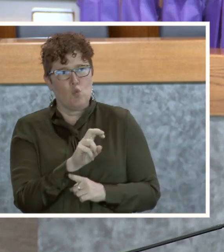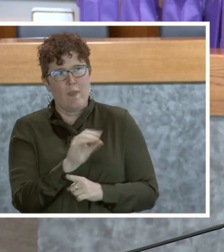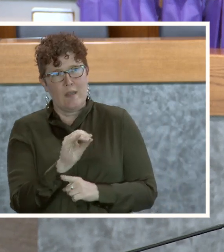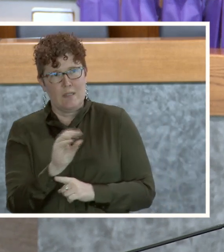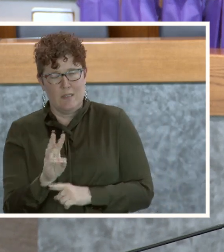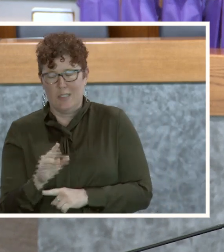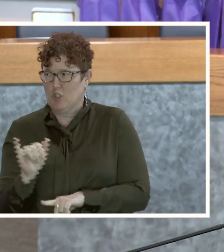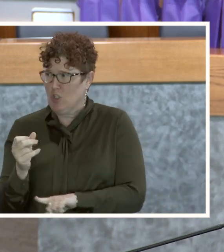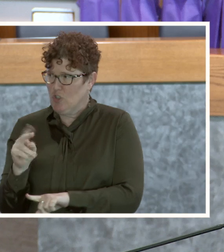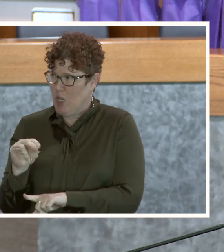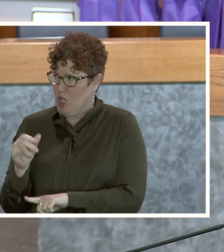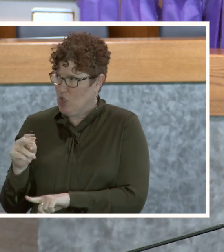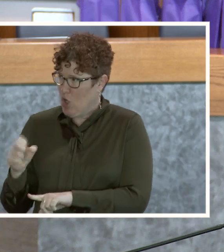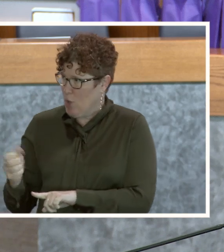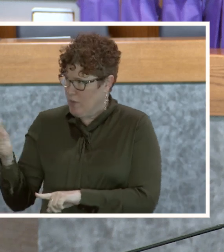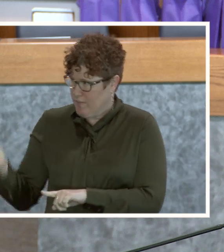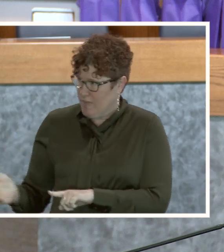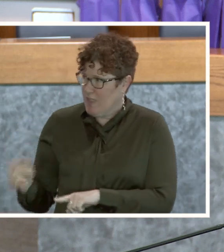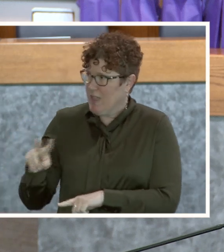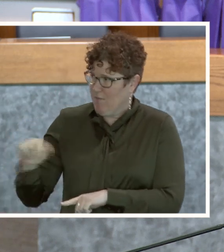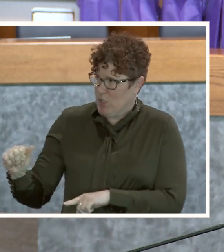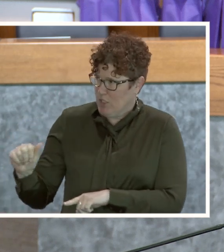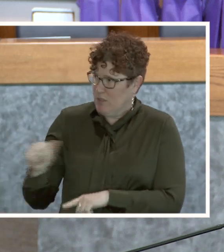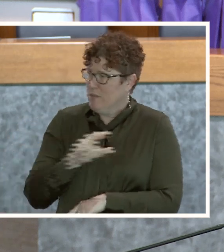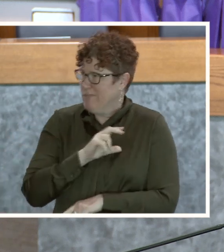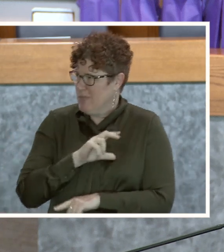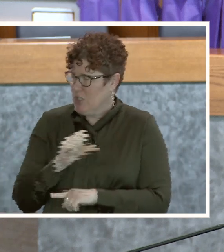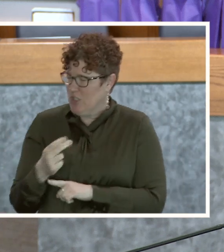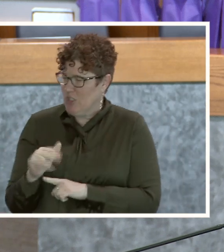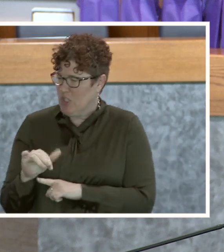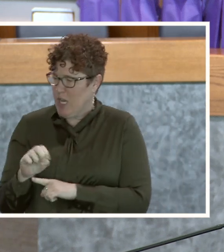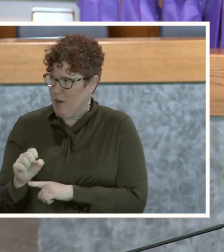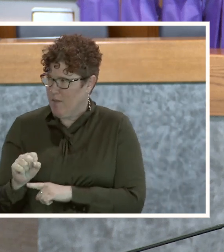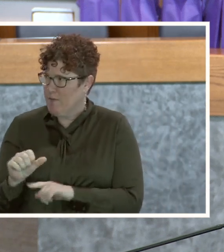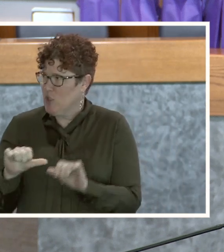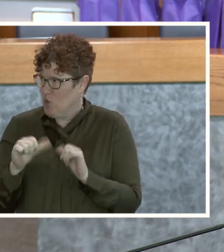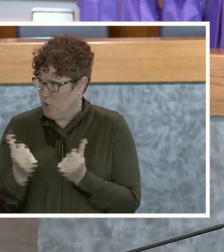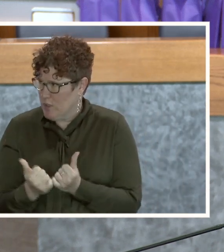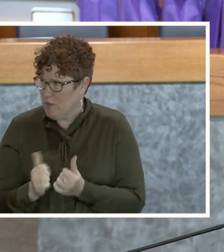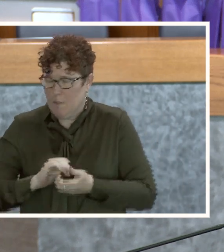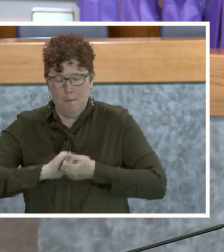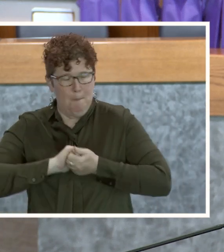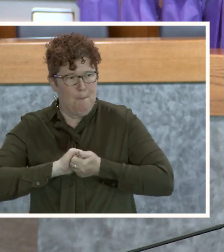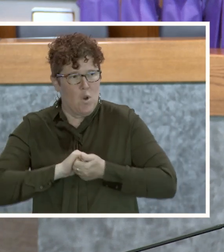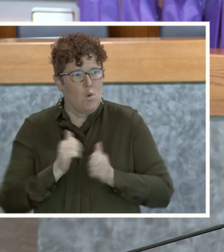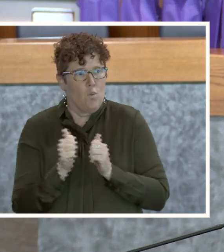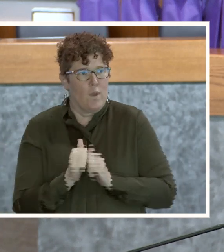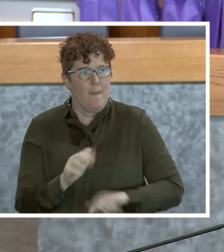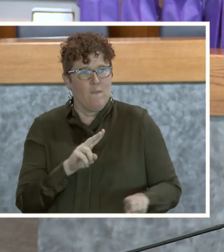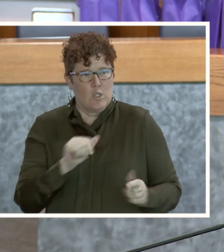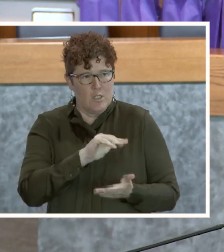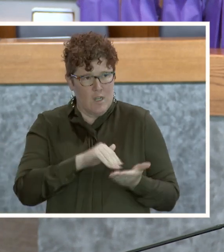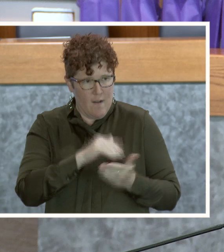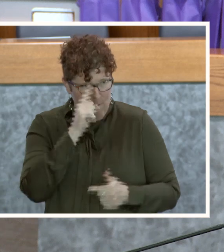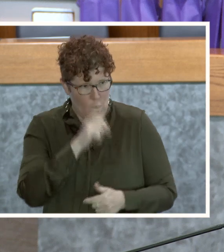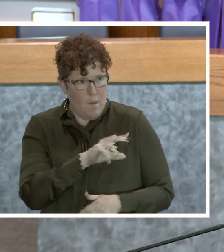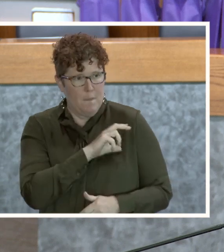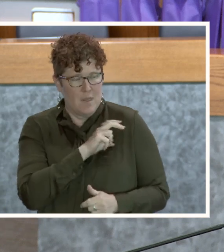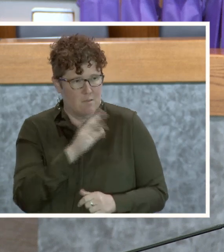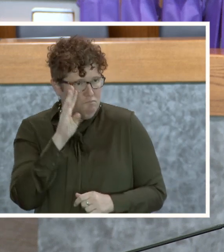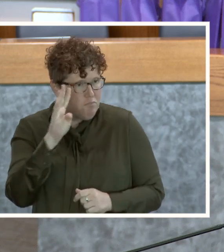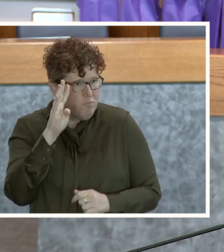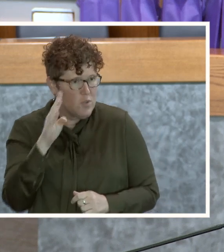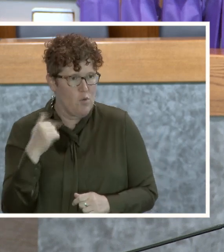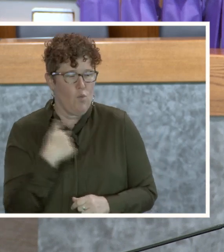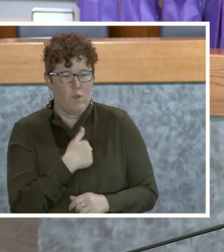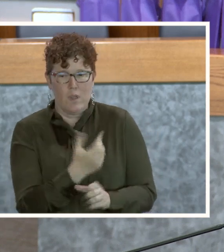John Jones at the Virginia Sheriff's Association partnered with then the Virginia Center for Policing Innovation. And